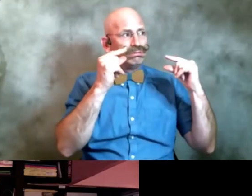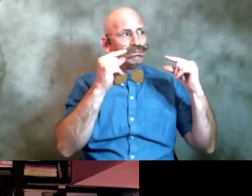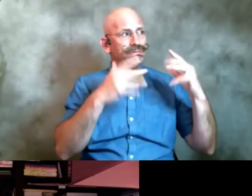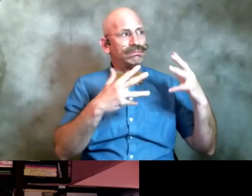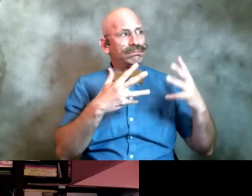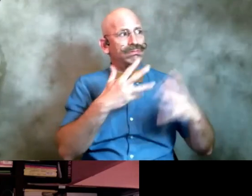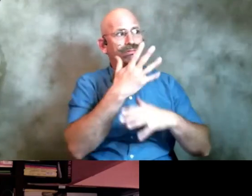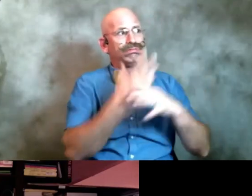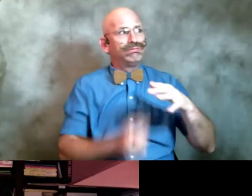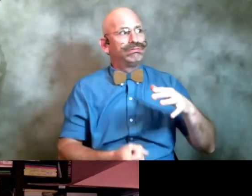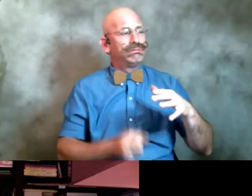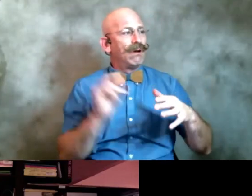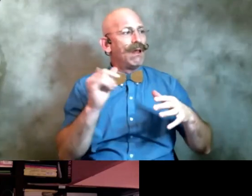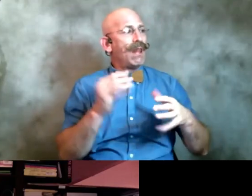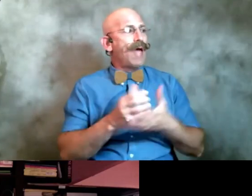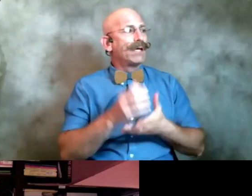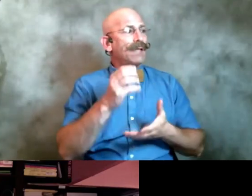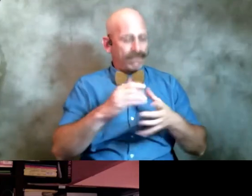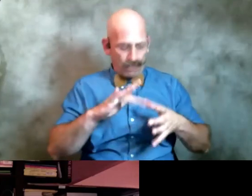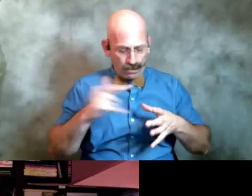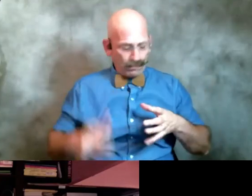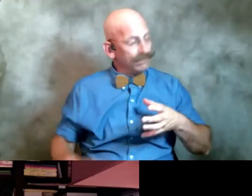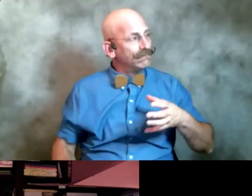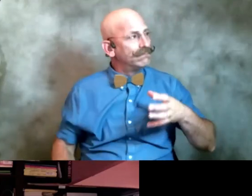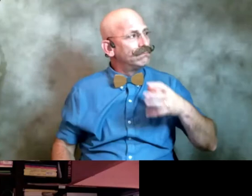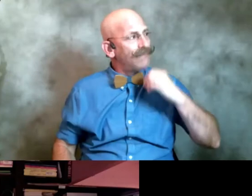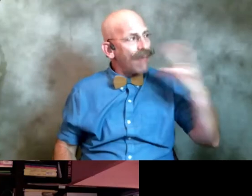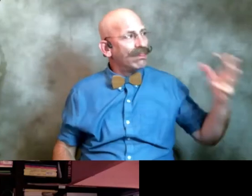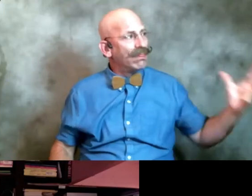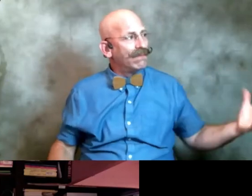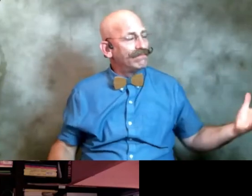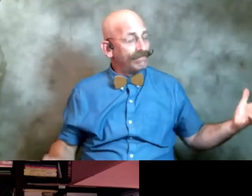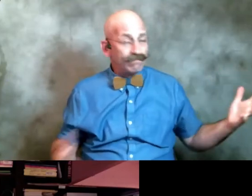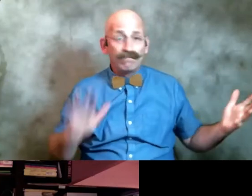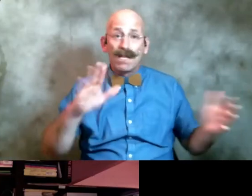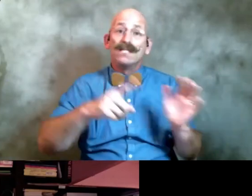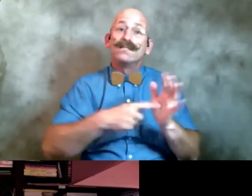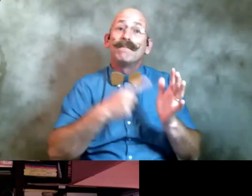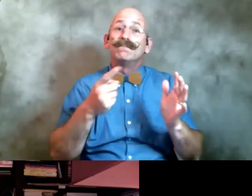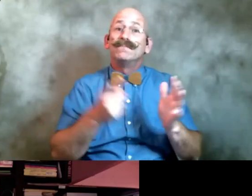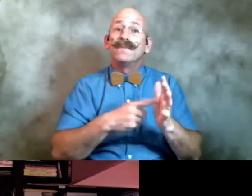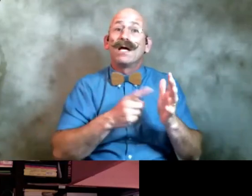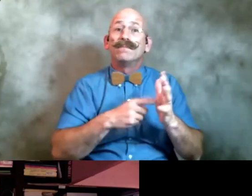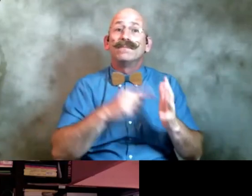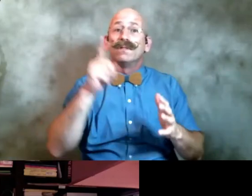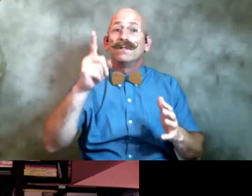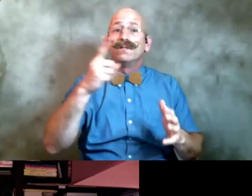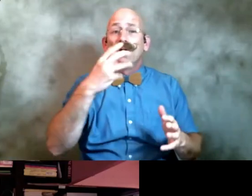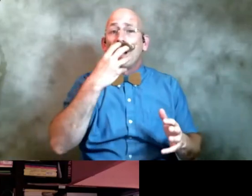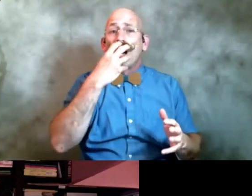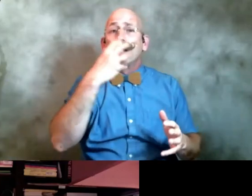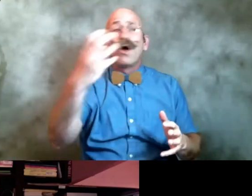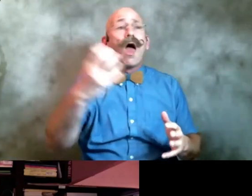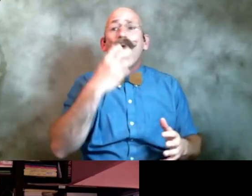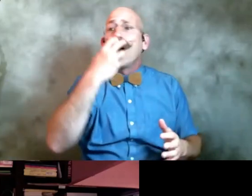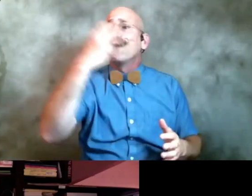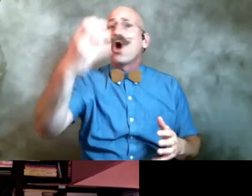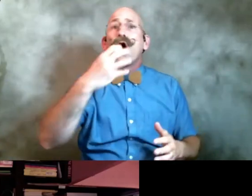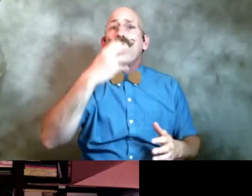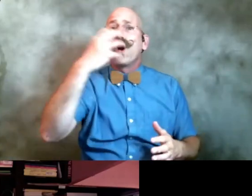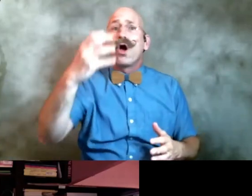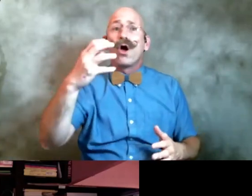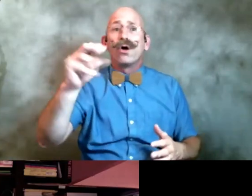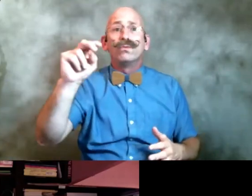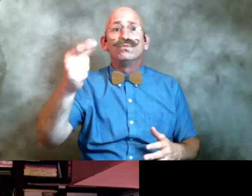as old cups sometimes when you call the dog does not